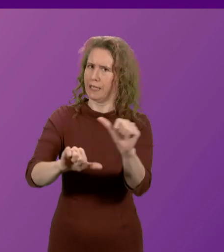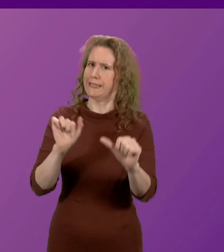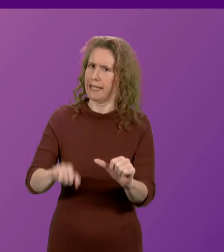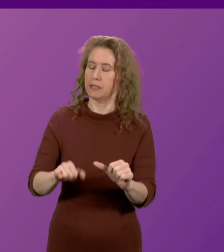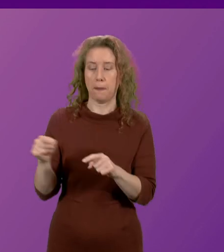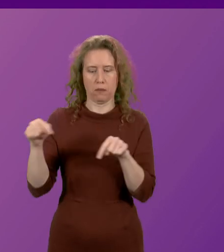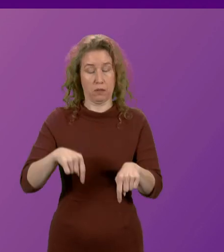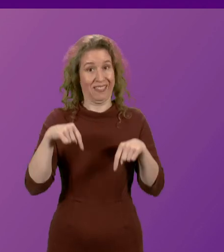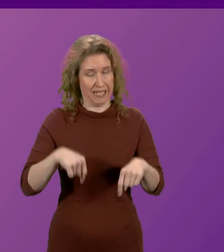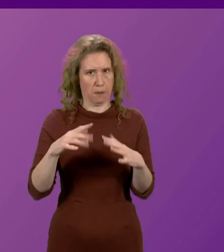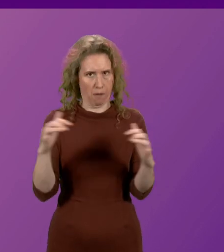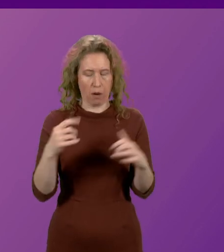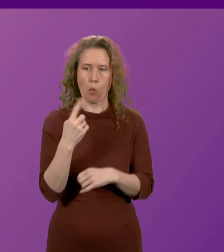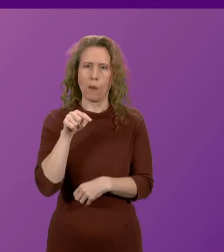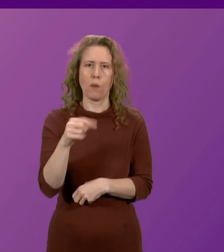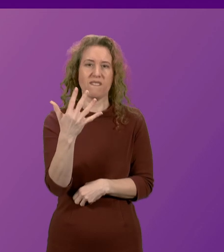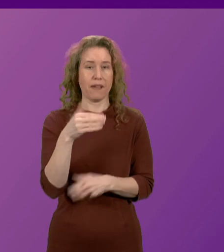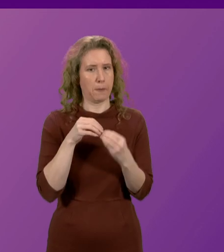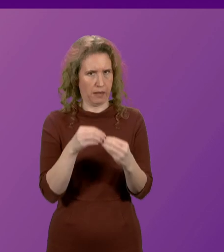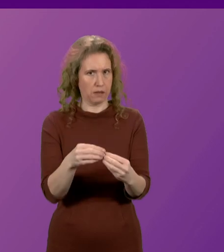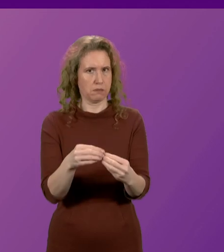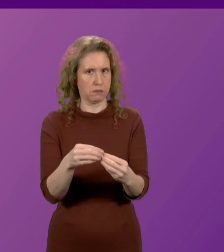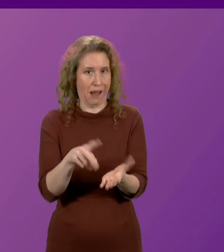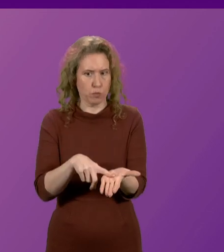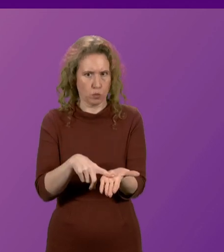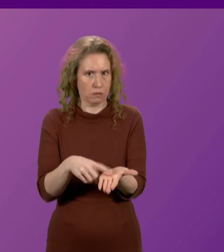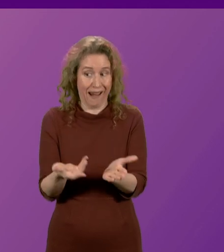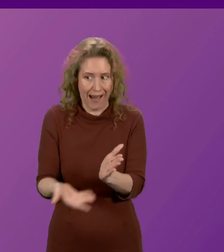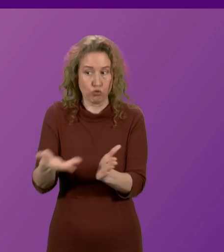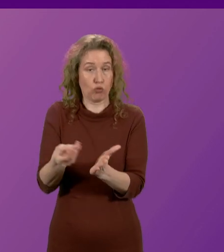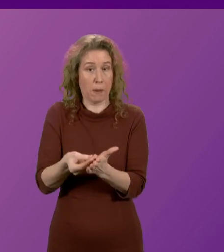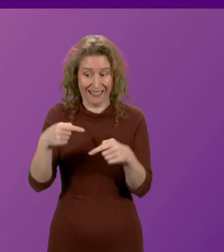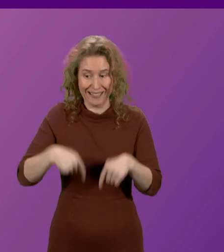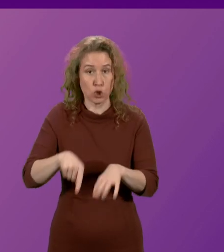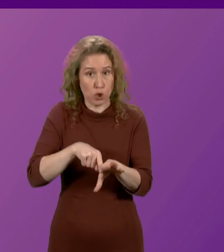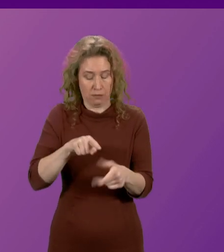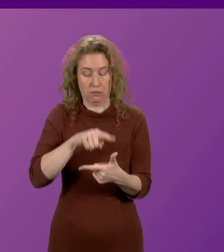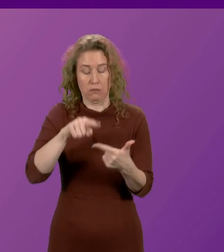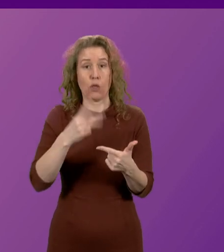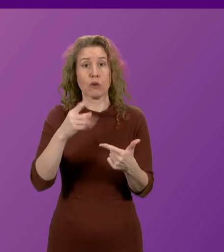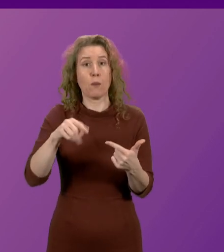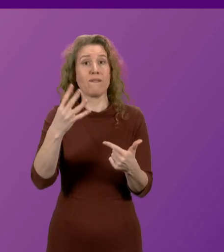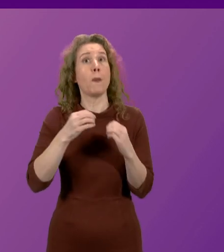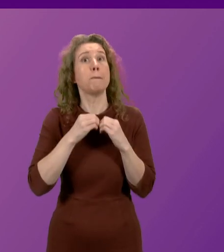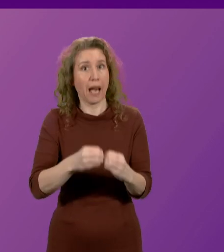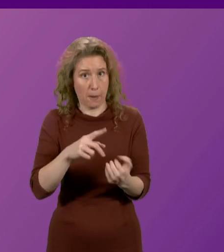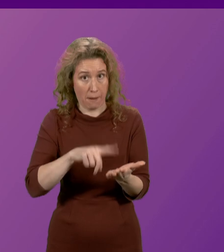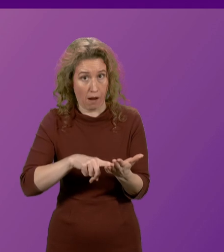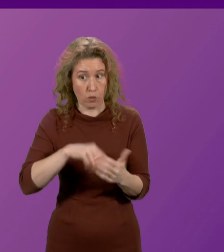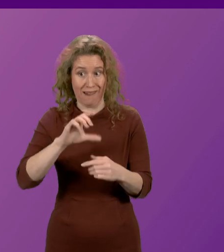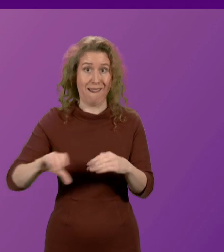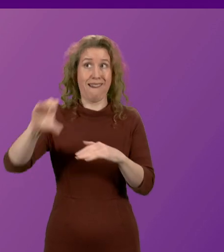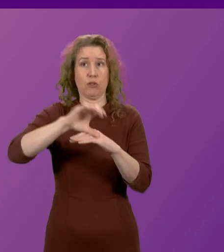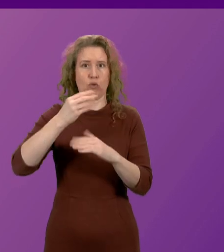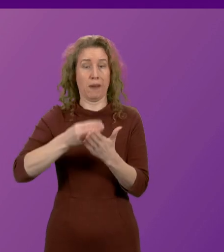this parliament. £1.5 billion of additional money this year, £3.4 billion of additional